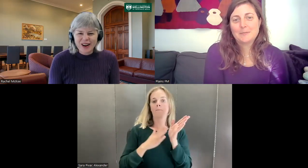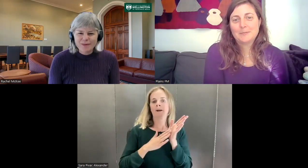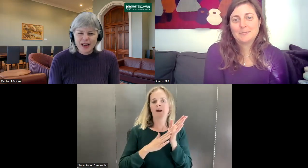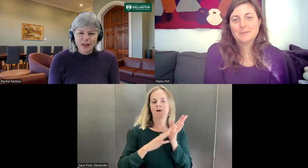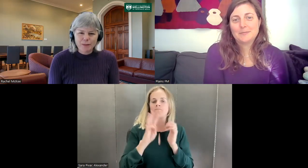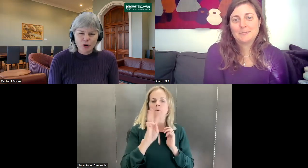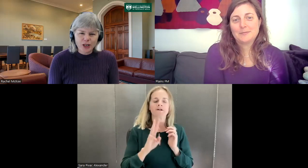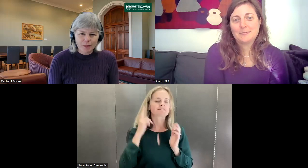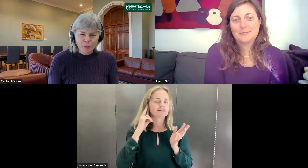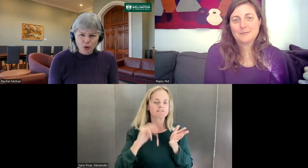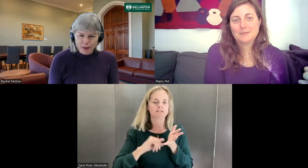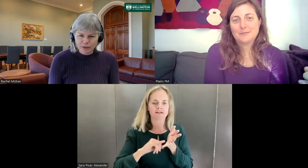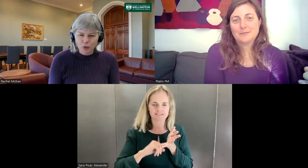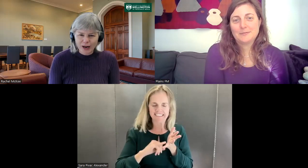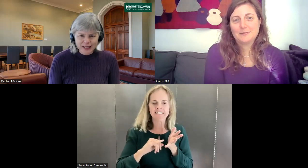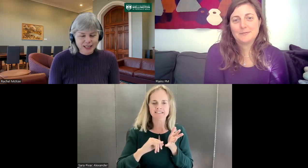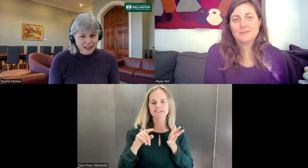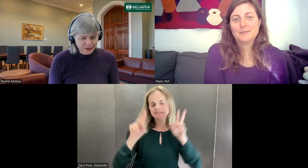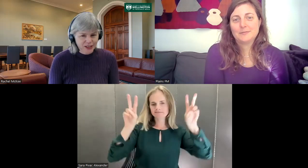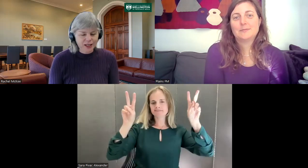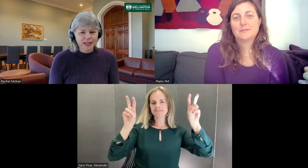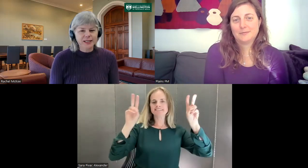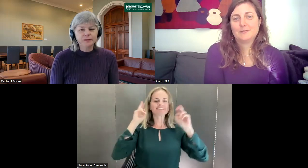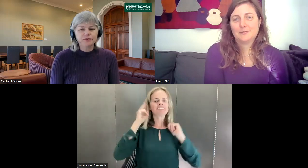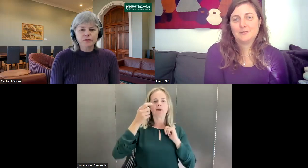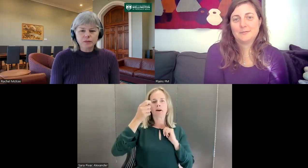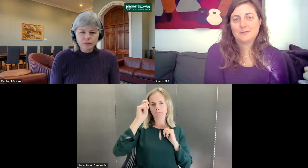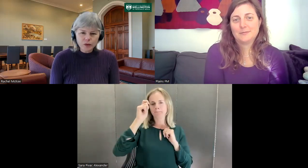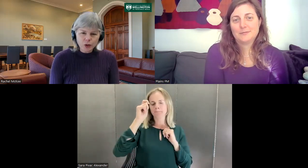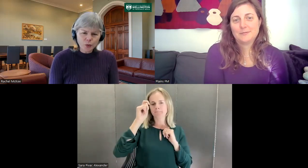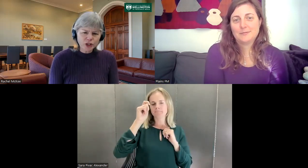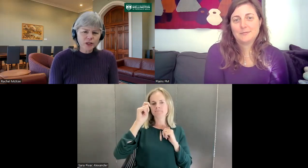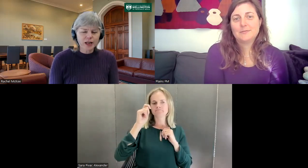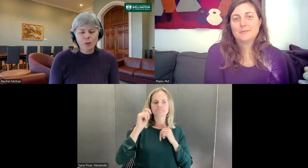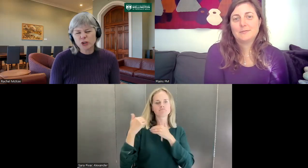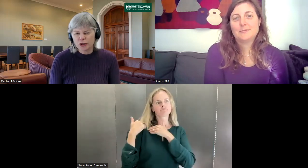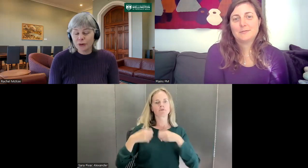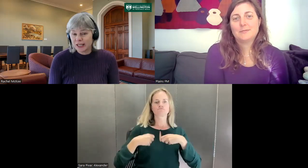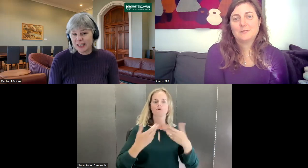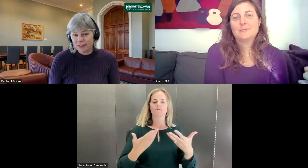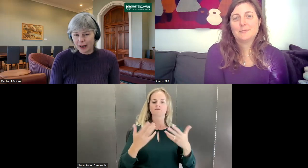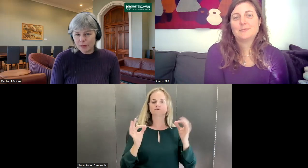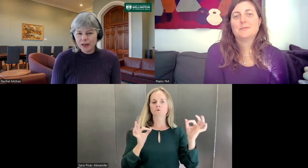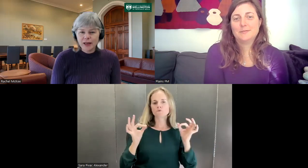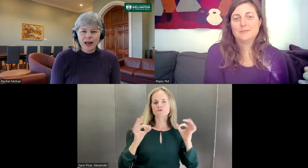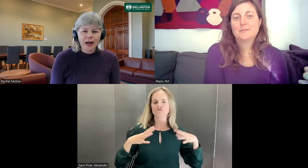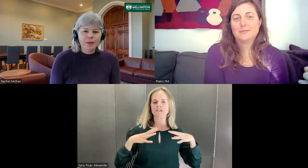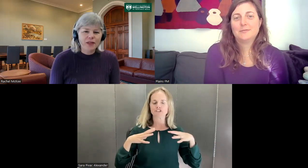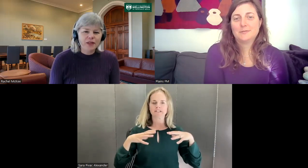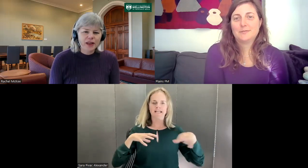At the moment, I'm a board member for Wellington Deaf Society, which is also known as the Deaf Club, and their